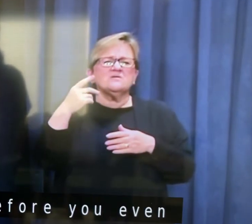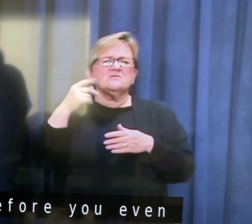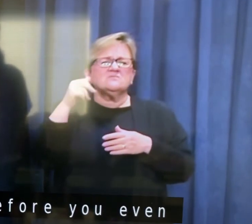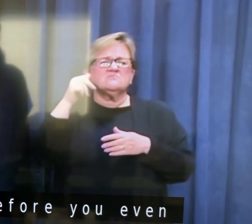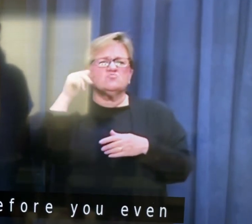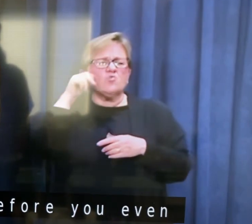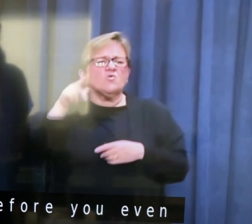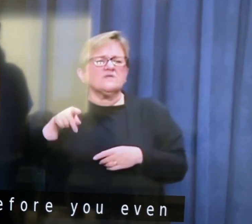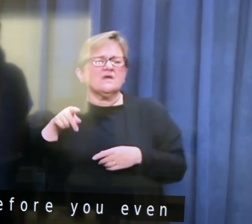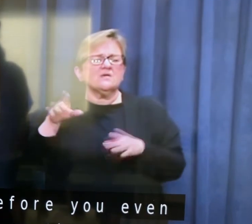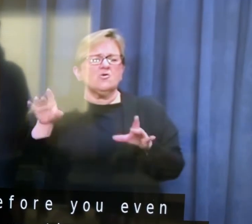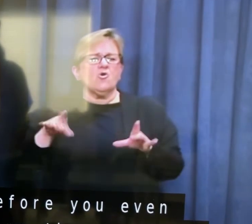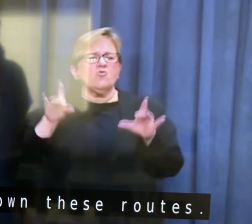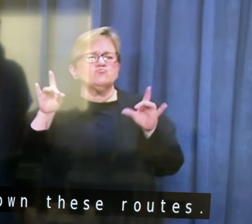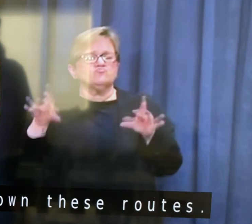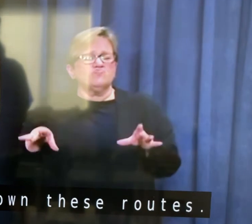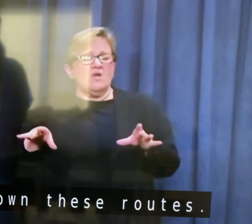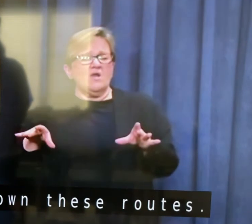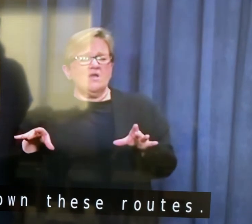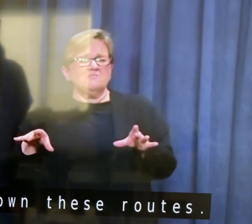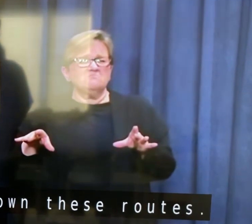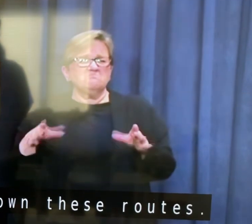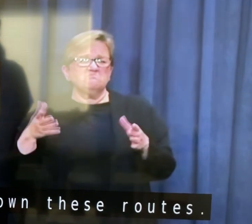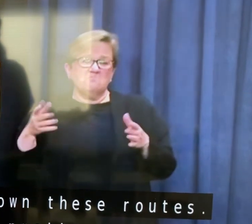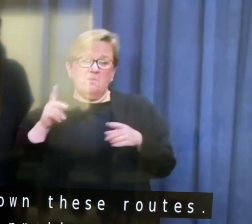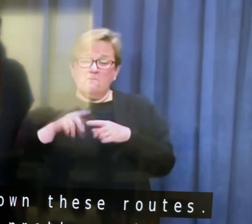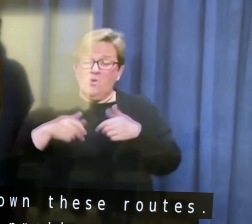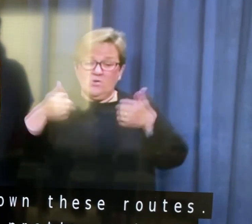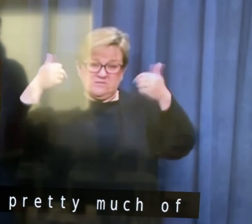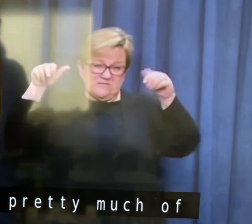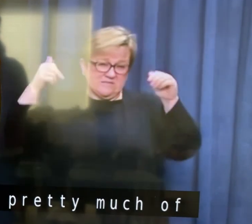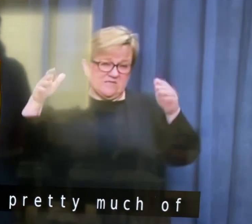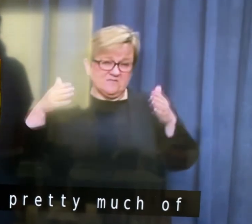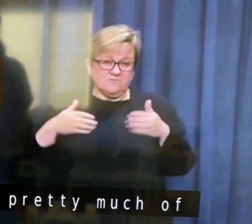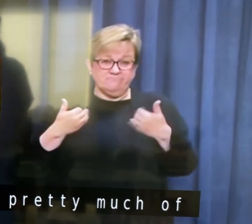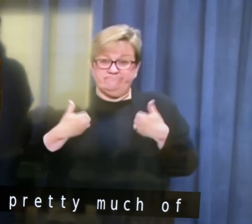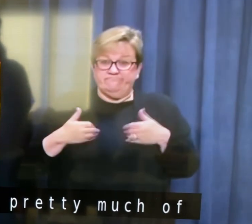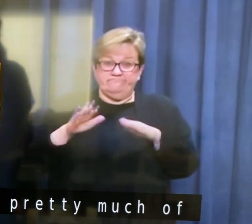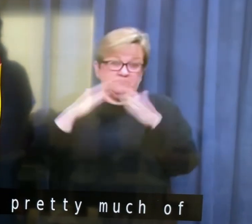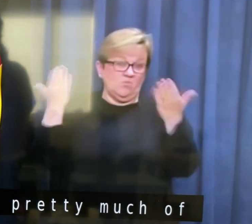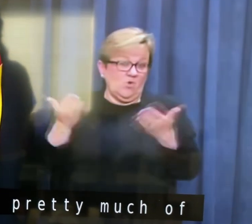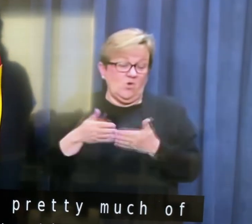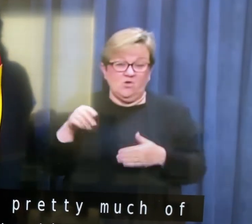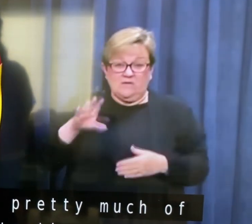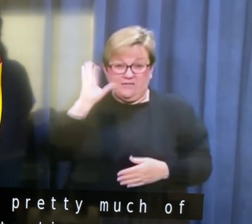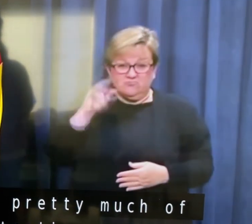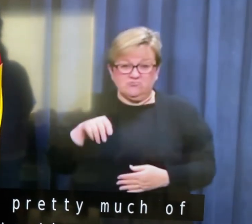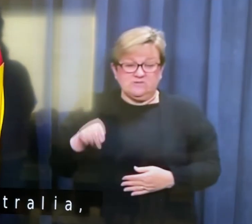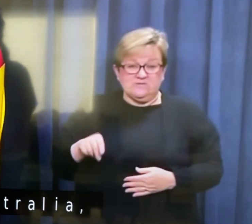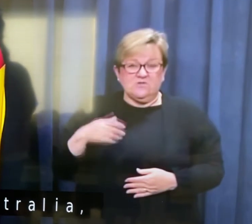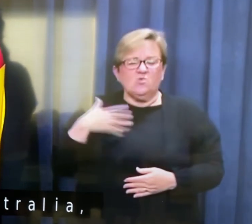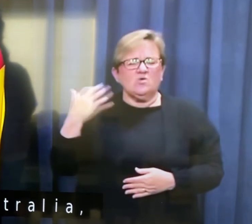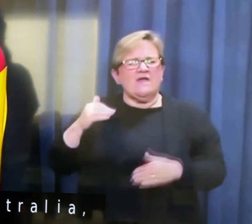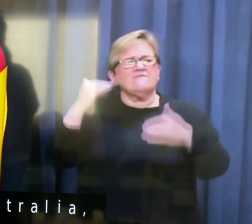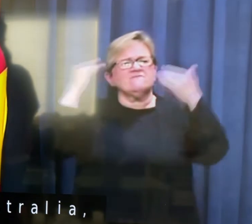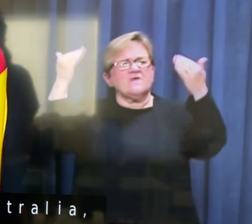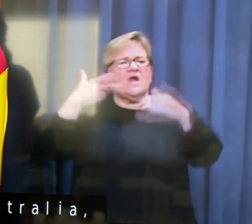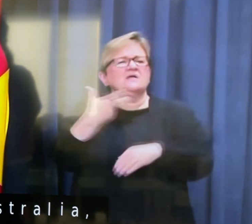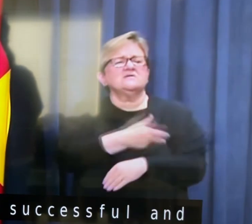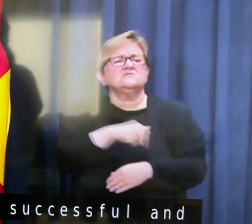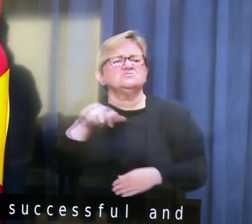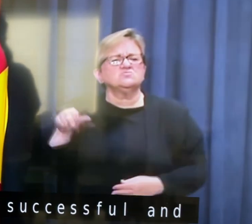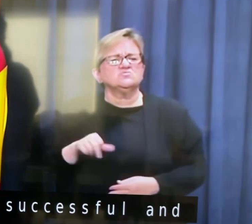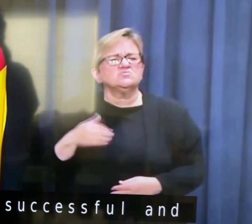that view that Australia, as a, you know, basically the most successful and prosperous nation in the world, uh, we should have very high vaccination